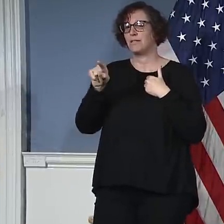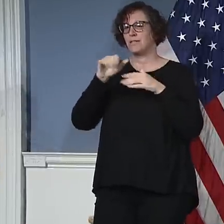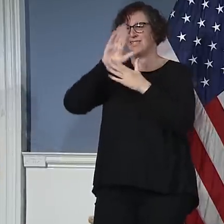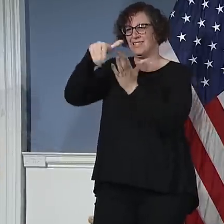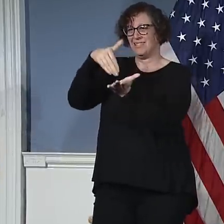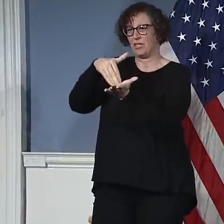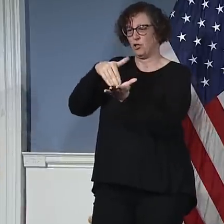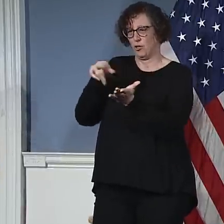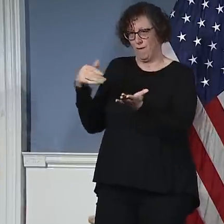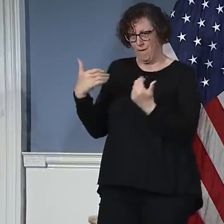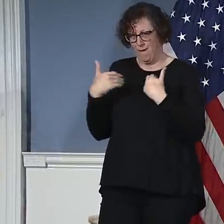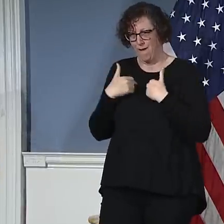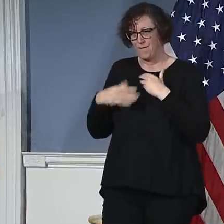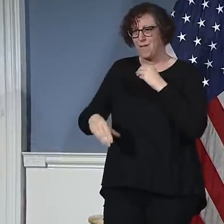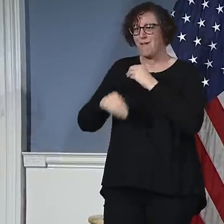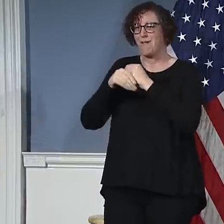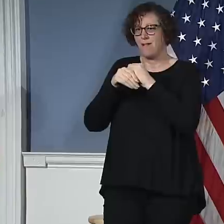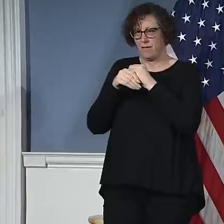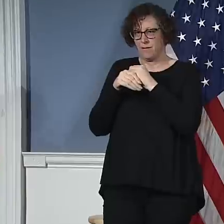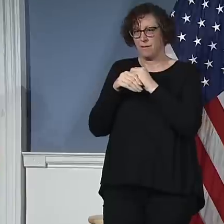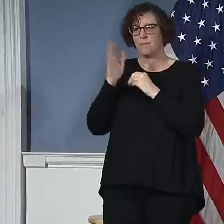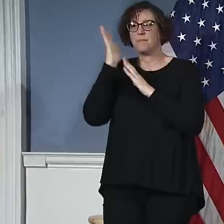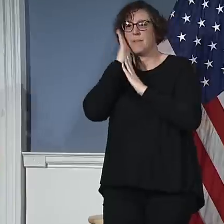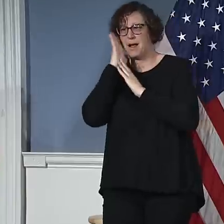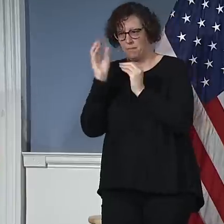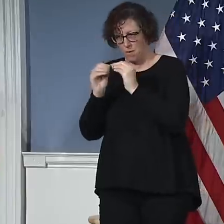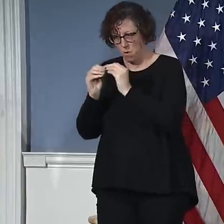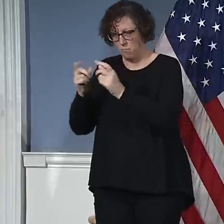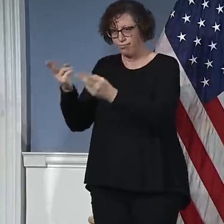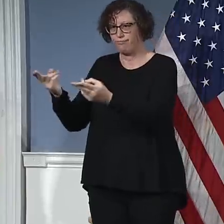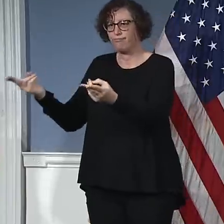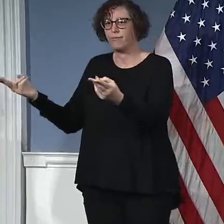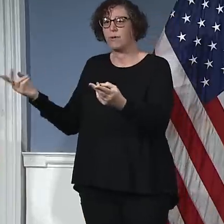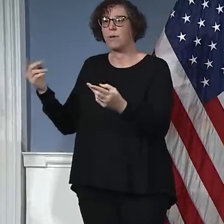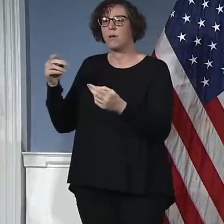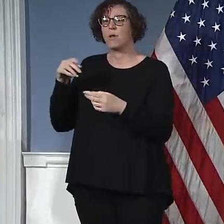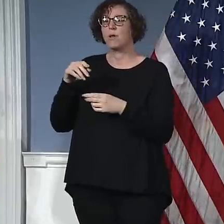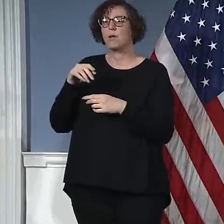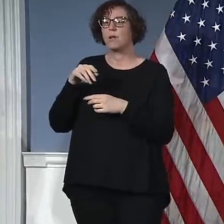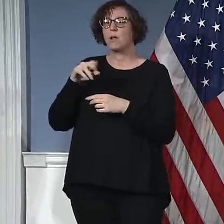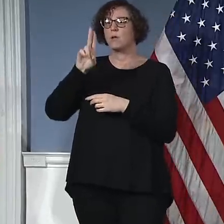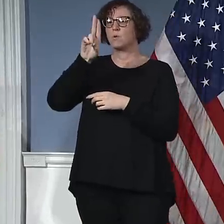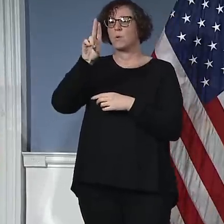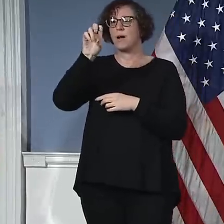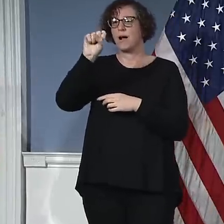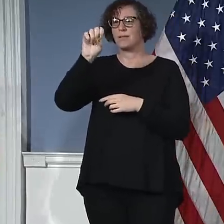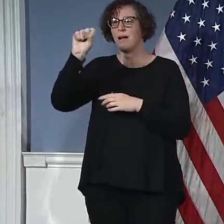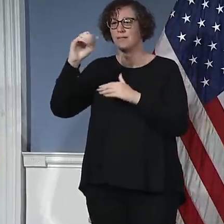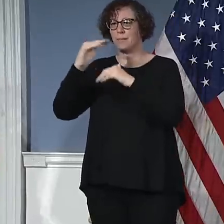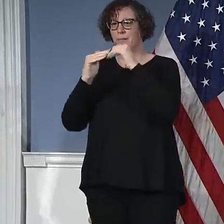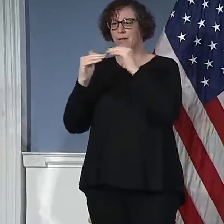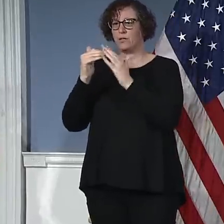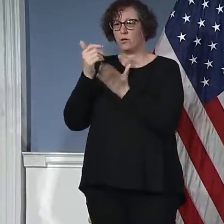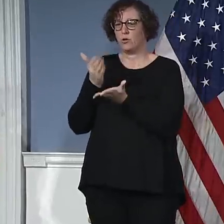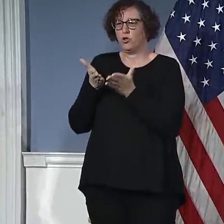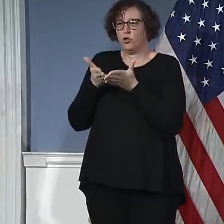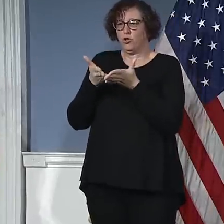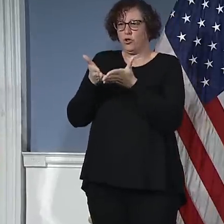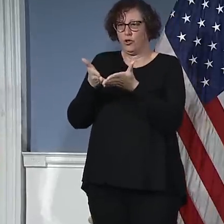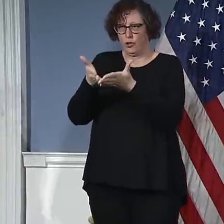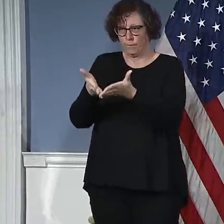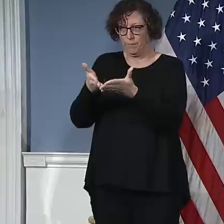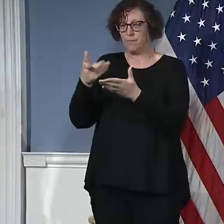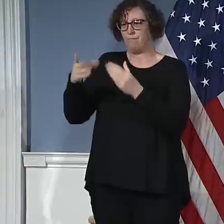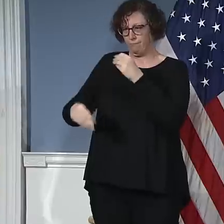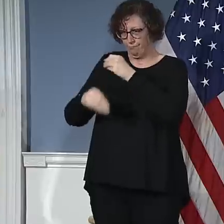The USNS Comfort will bring 1,000 beds, but we have to never stop expanding because of the sheer scope of what's about